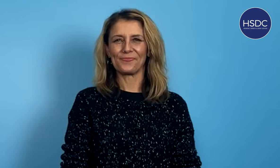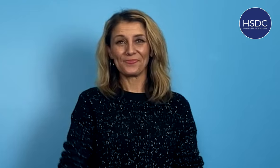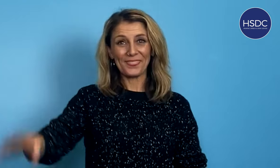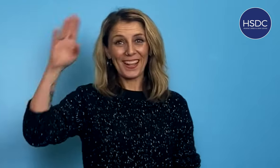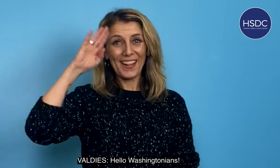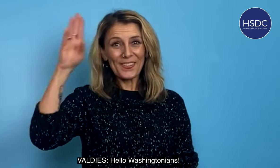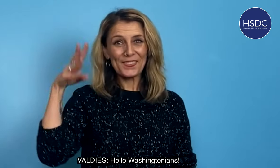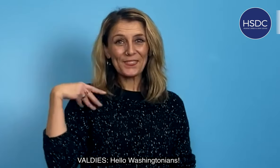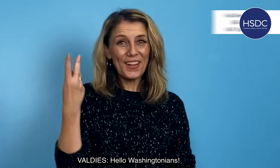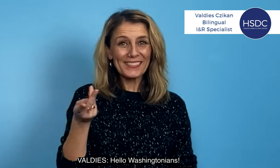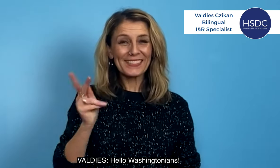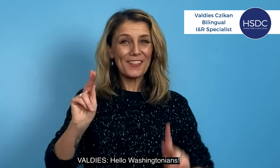Hello Washingtonians.